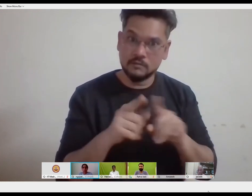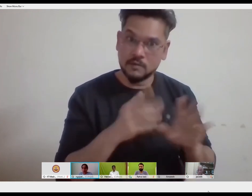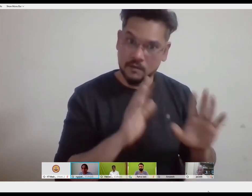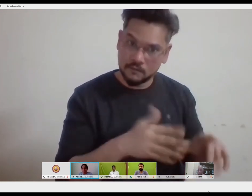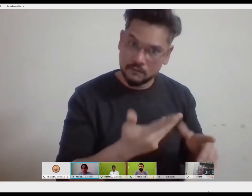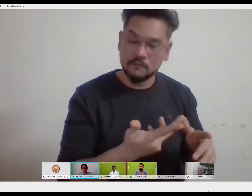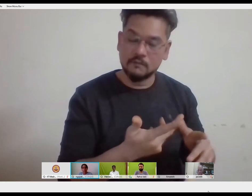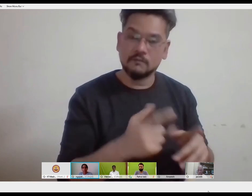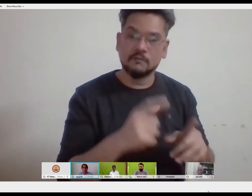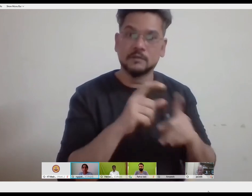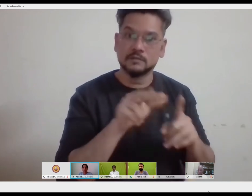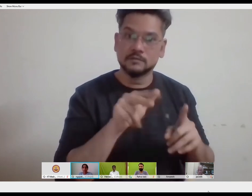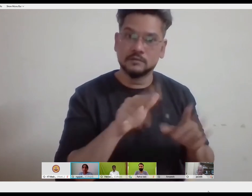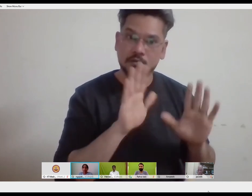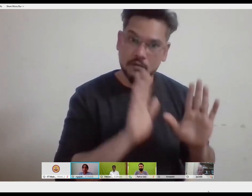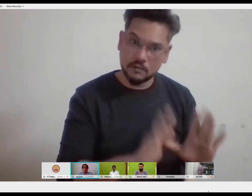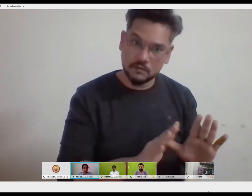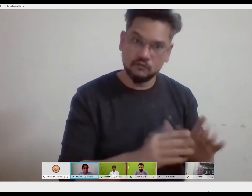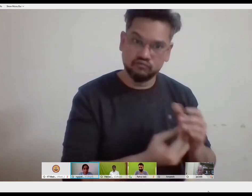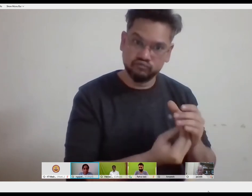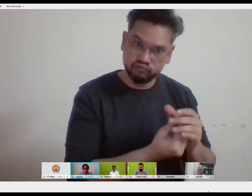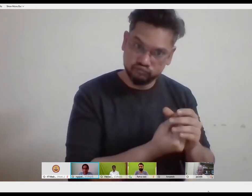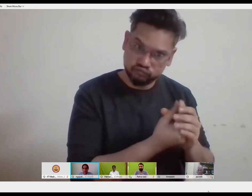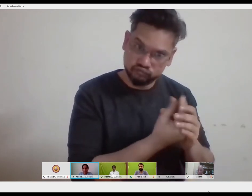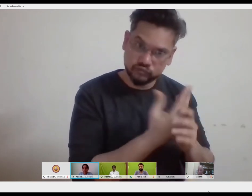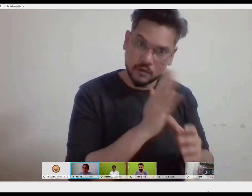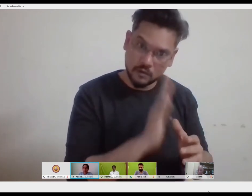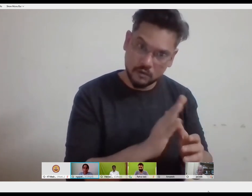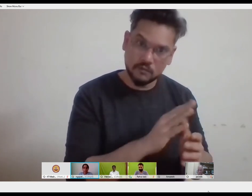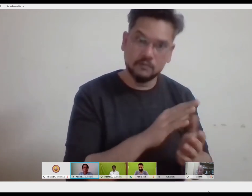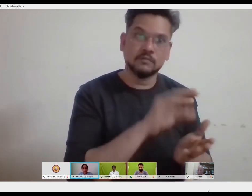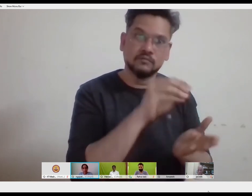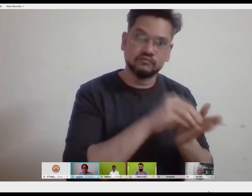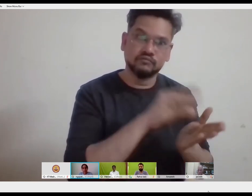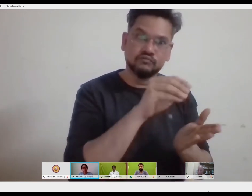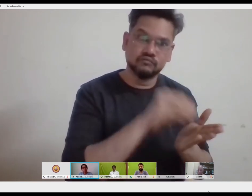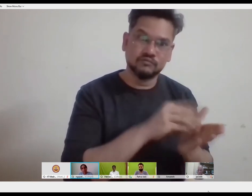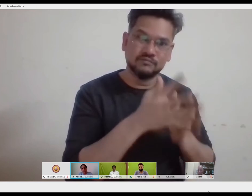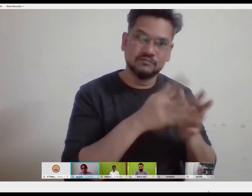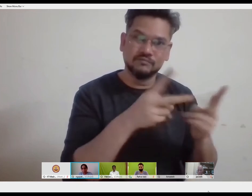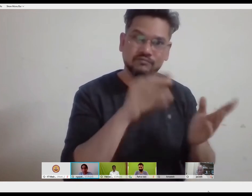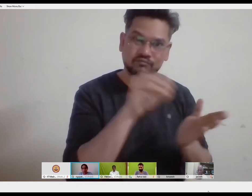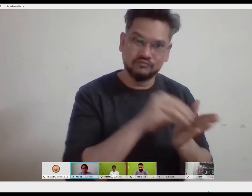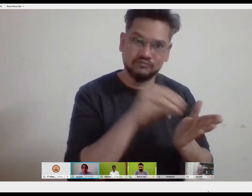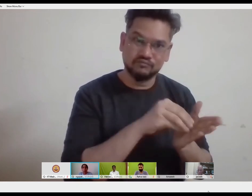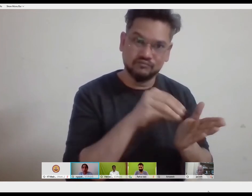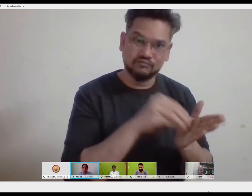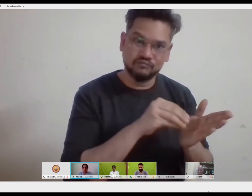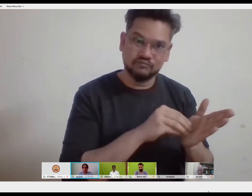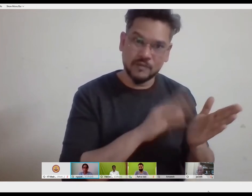it growing? Is it being documented? it being These are different questions that many people would ask who are in